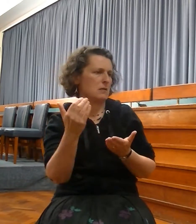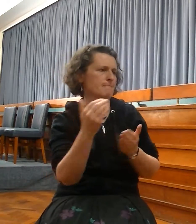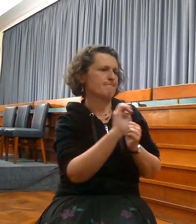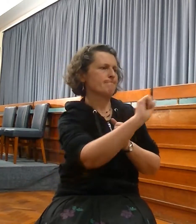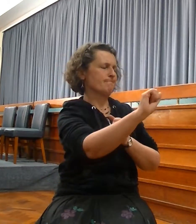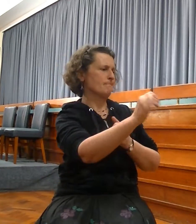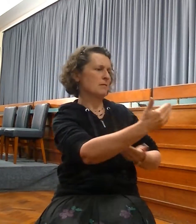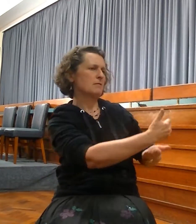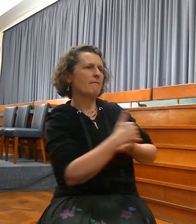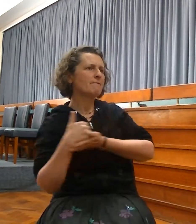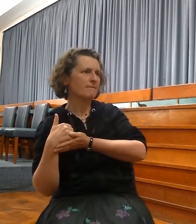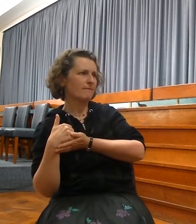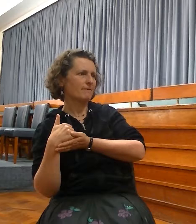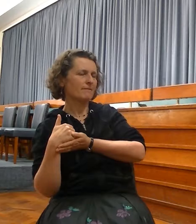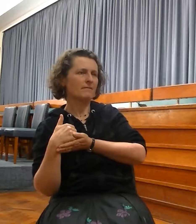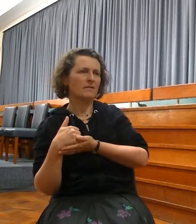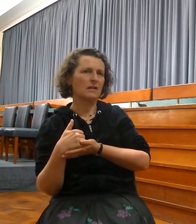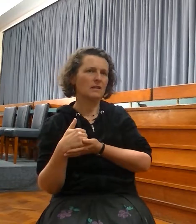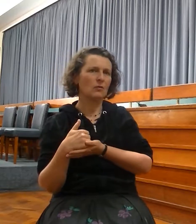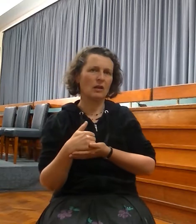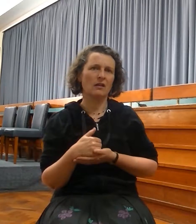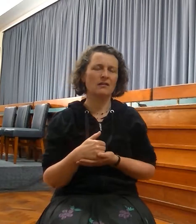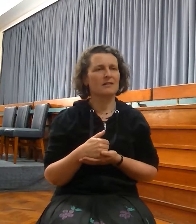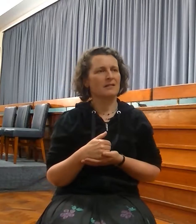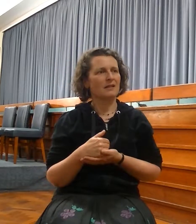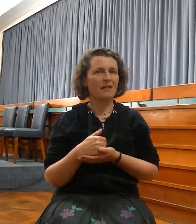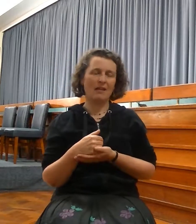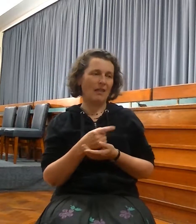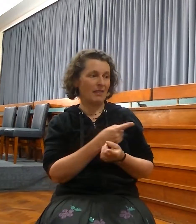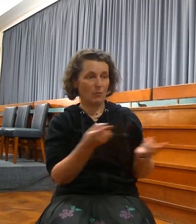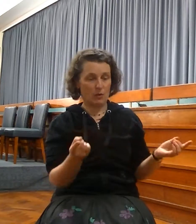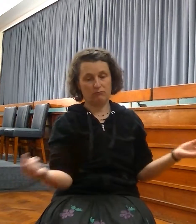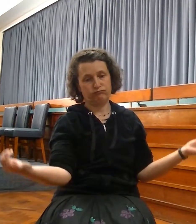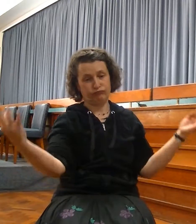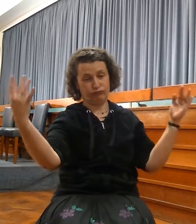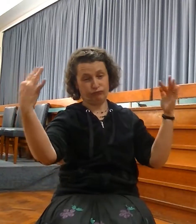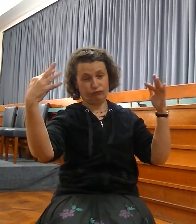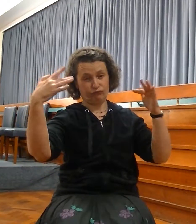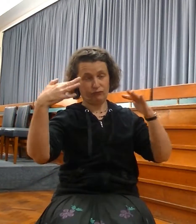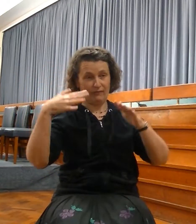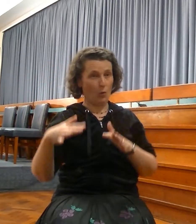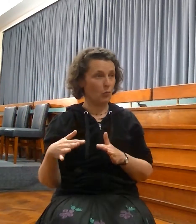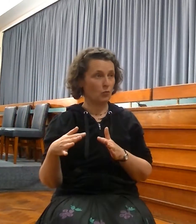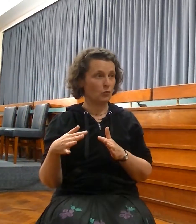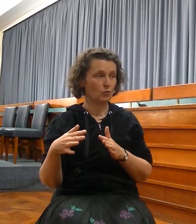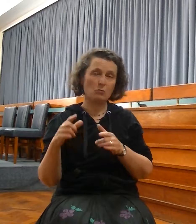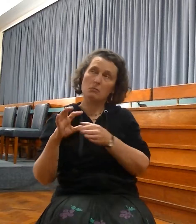Zion, and shall flow together to the goodness of the Lord. And so the passage